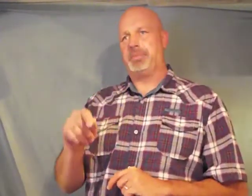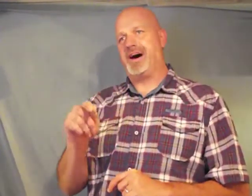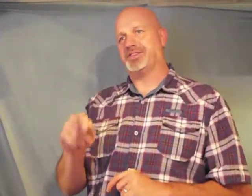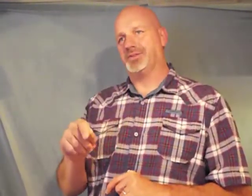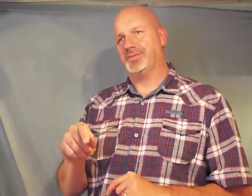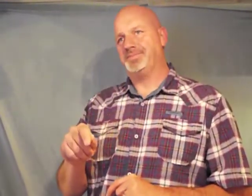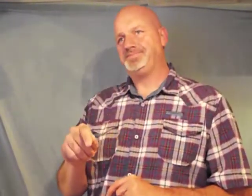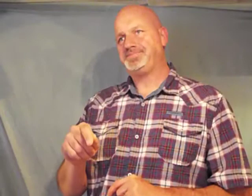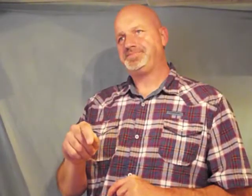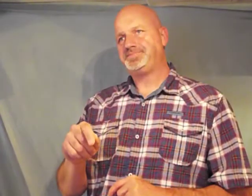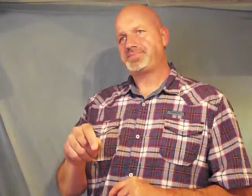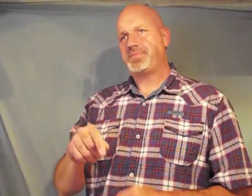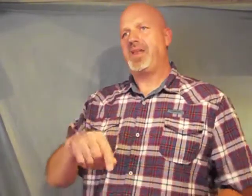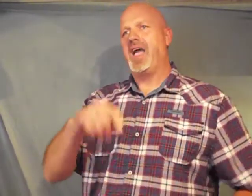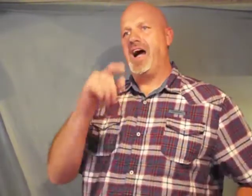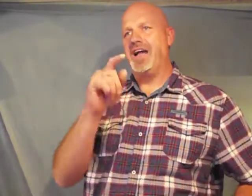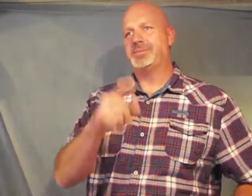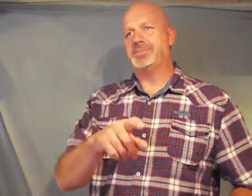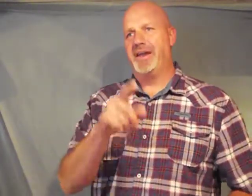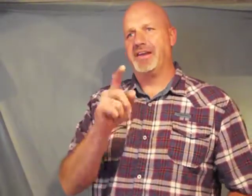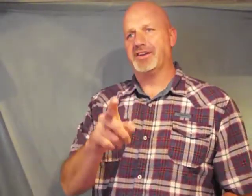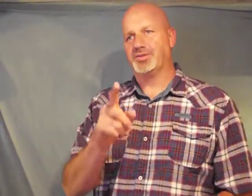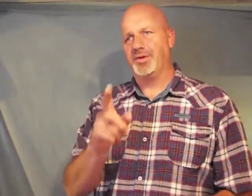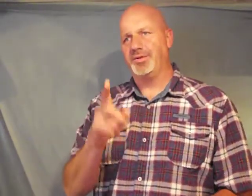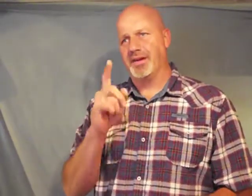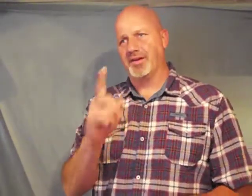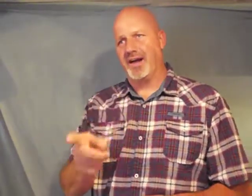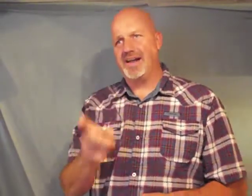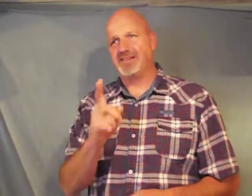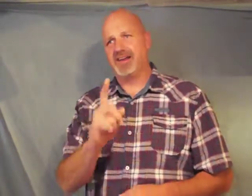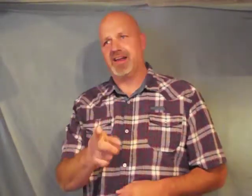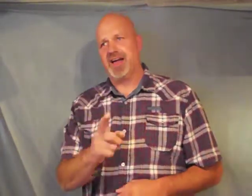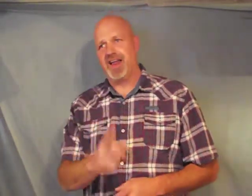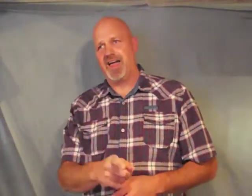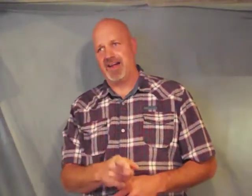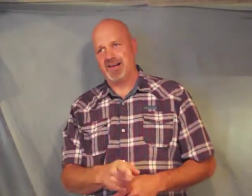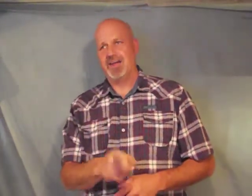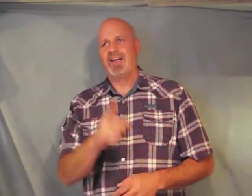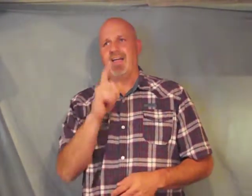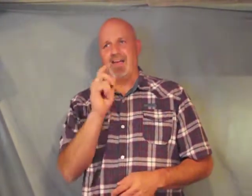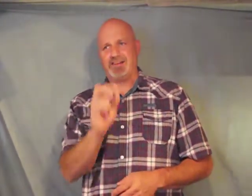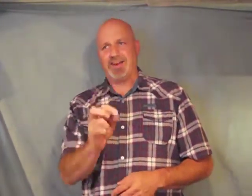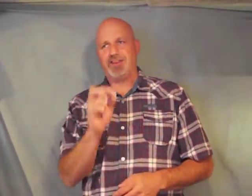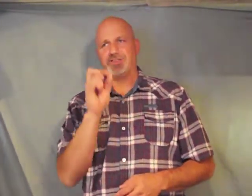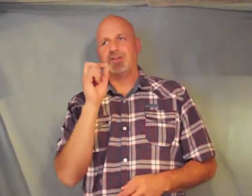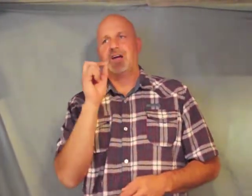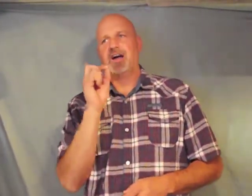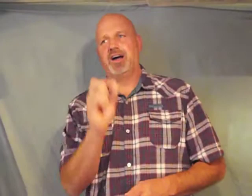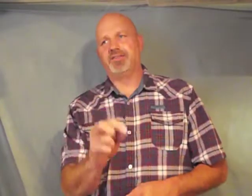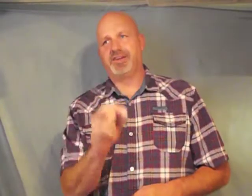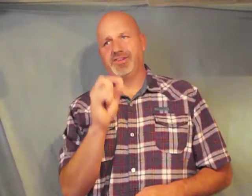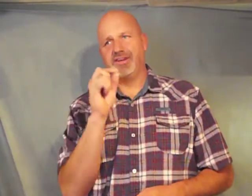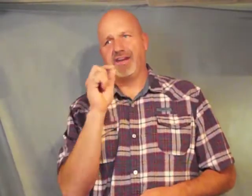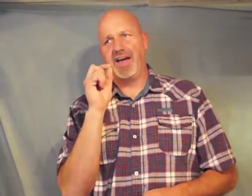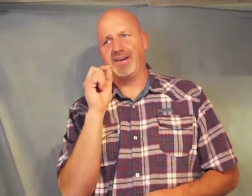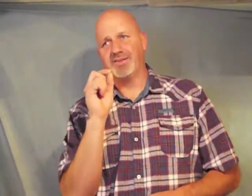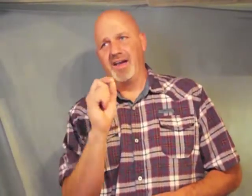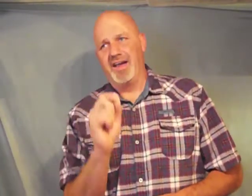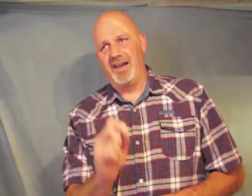apostle I am speaking the truth in Christ and not lying a teacher of the Gentiles in